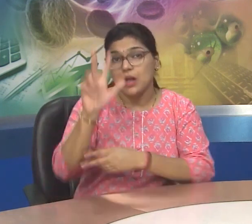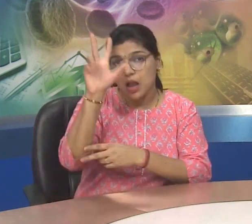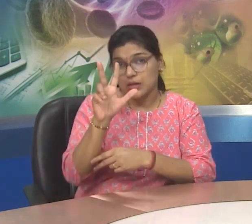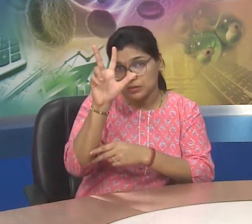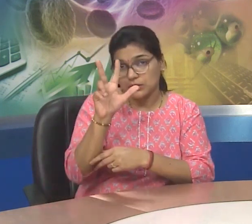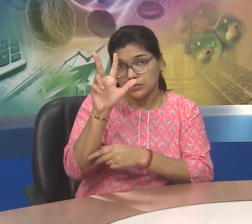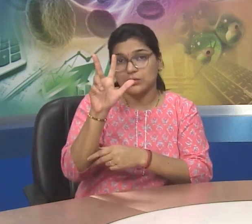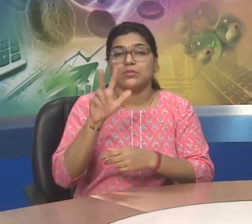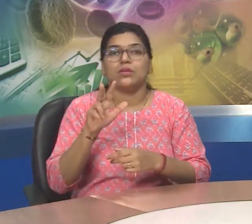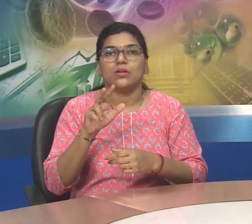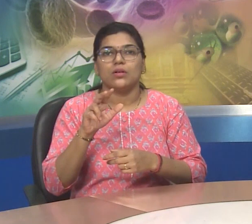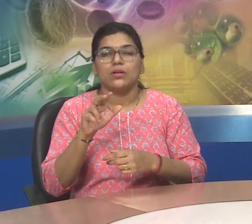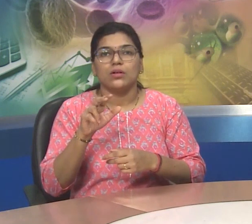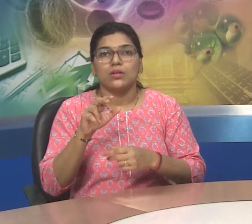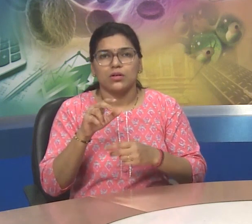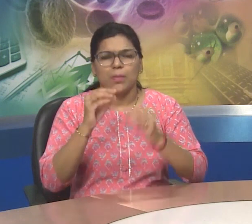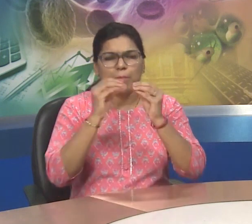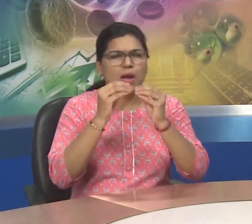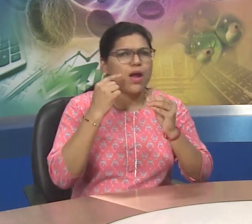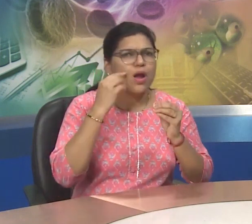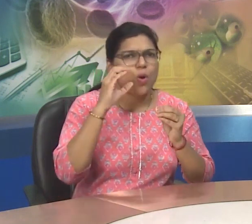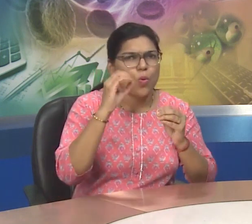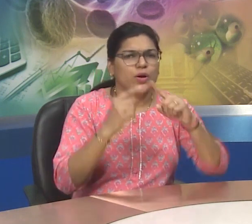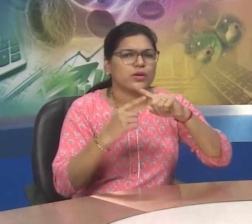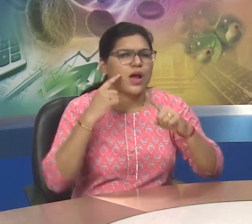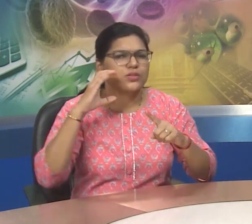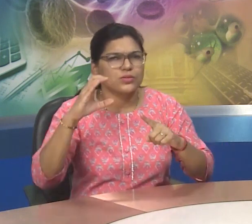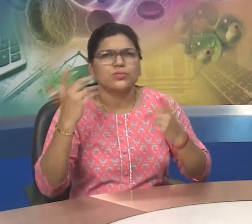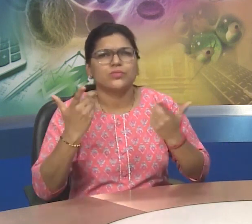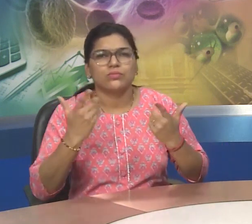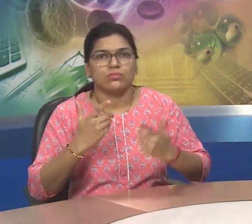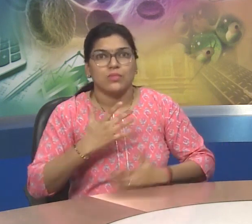question eight name it's biosolic components